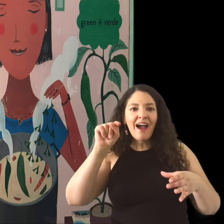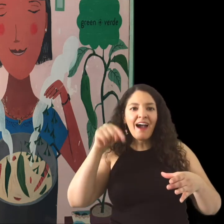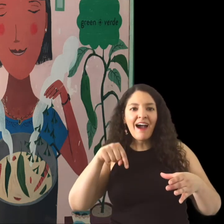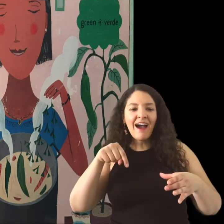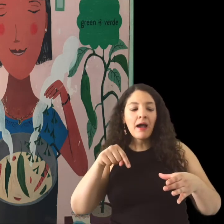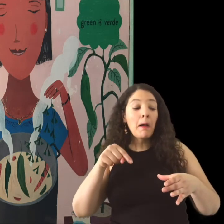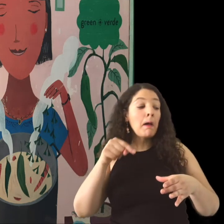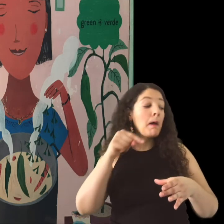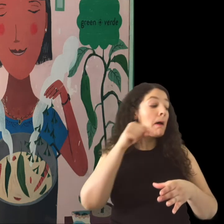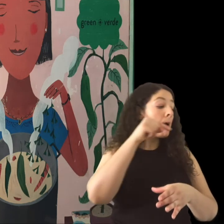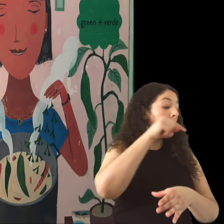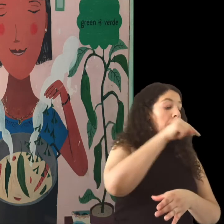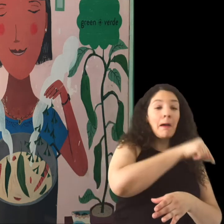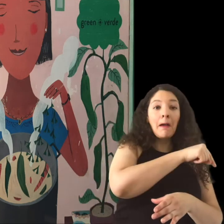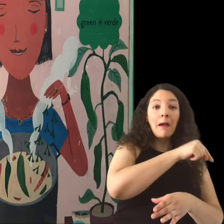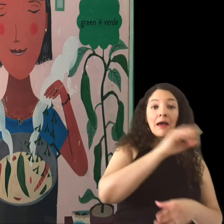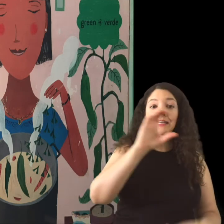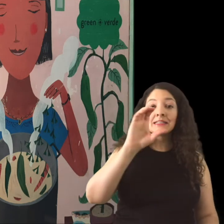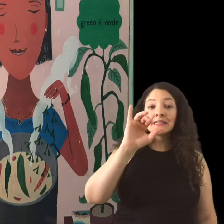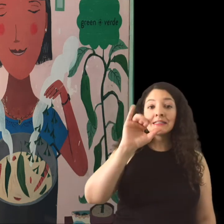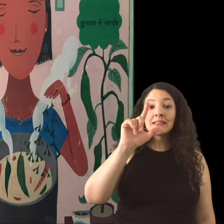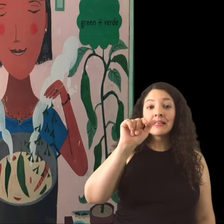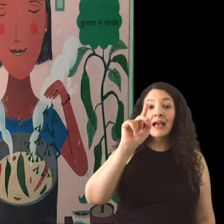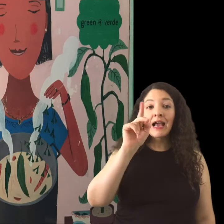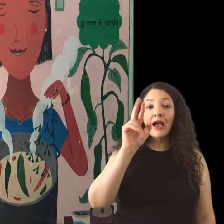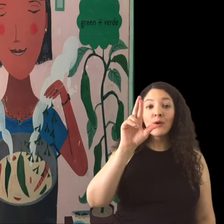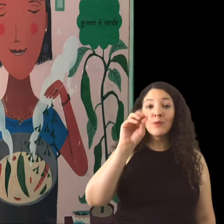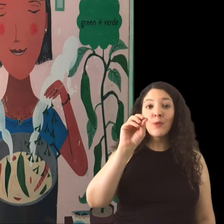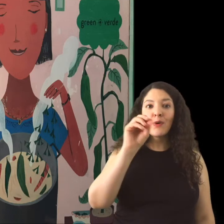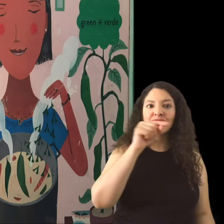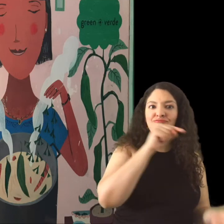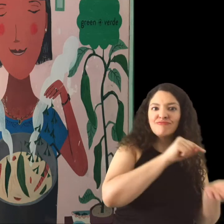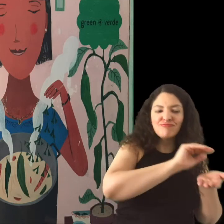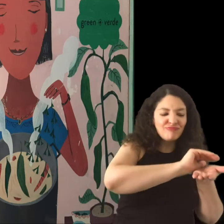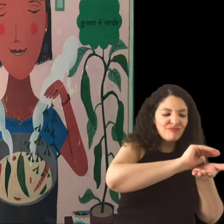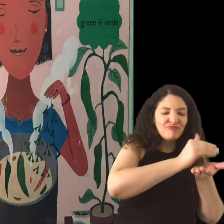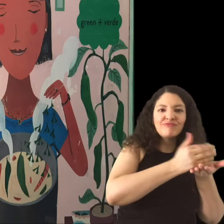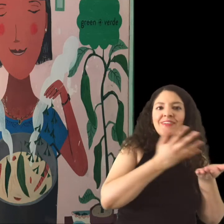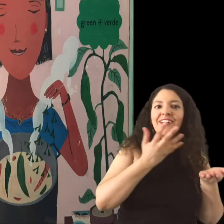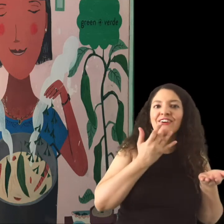green is cilantro blue is